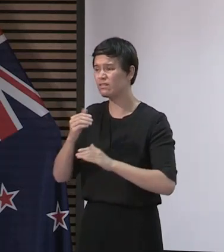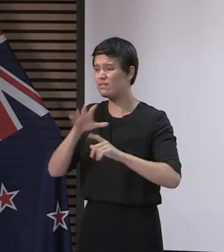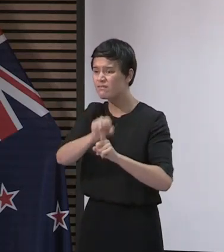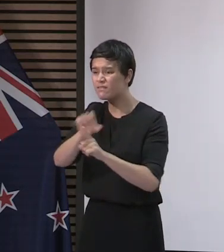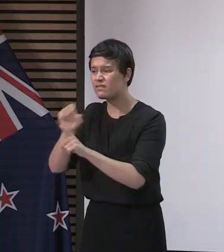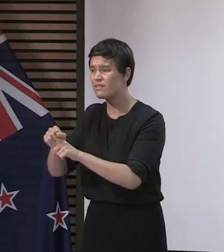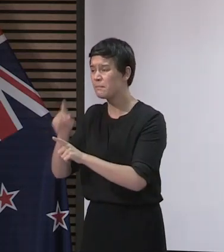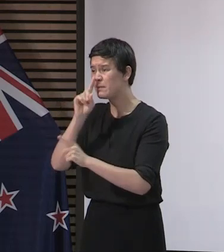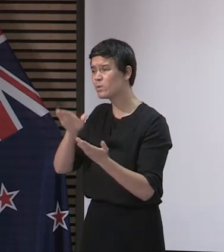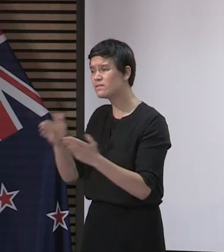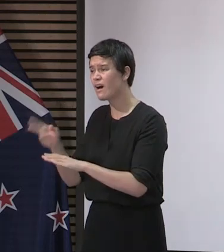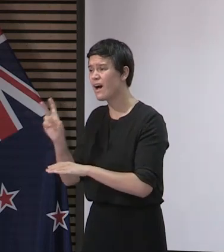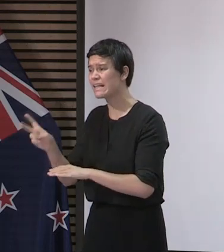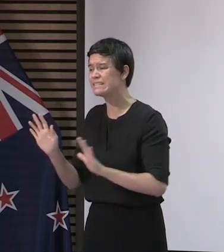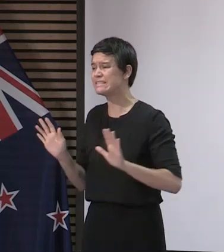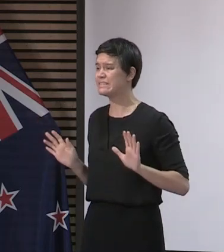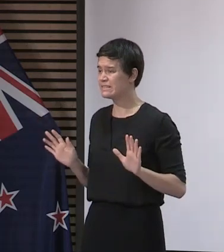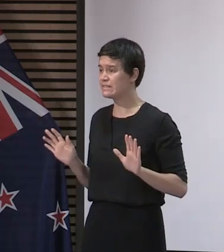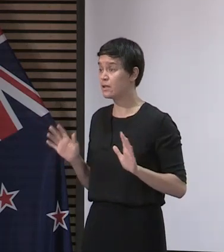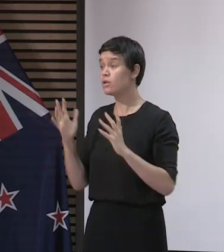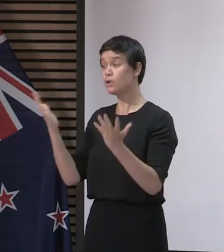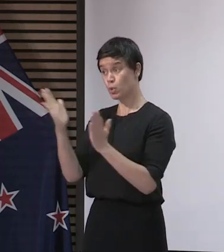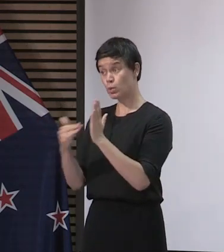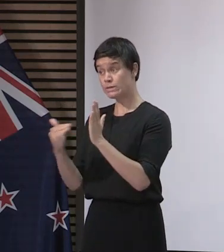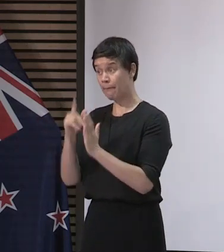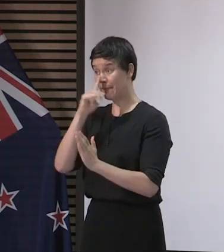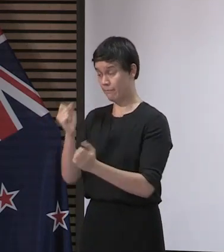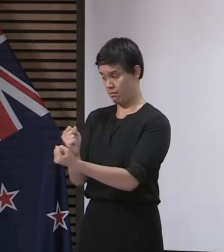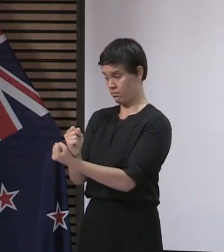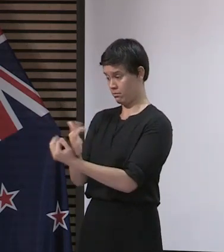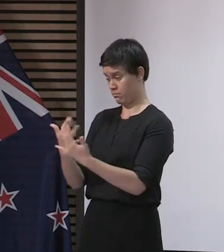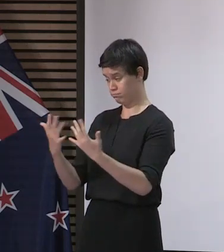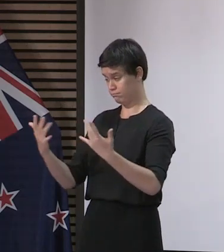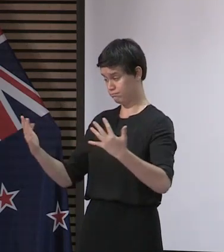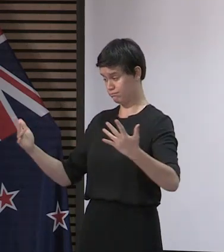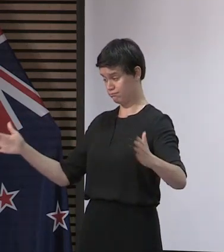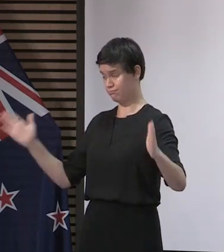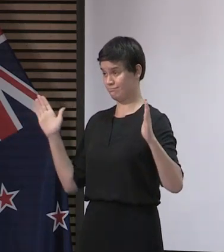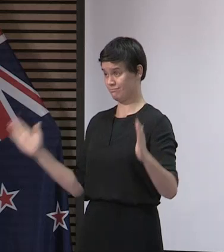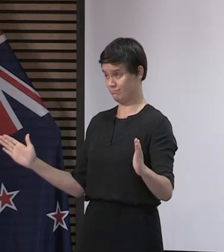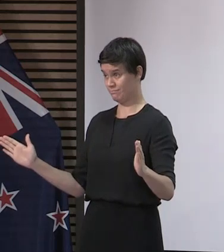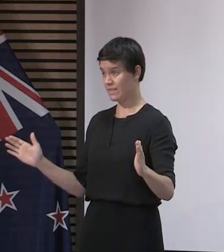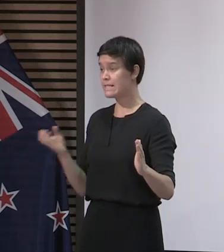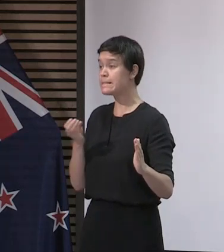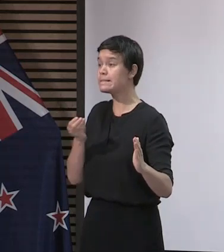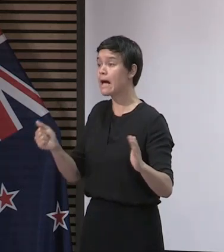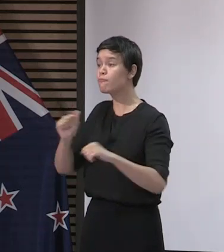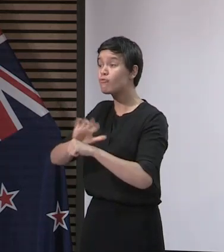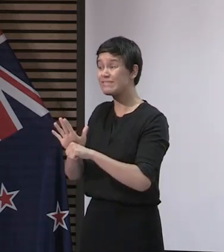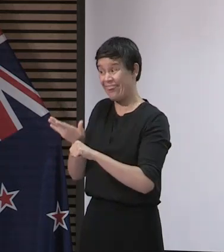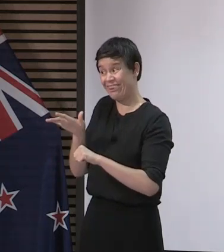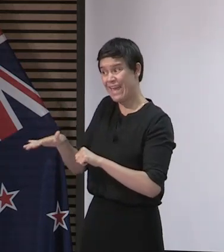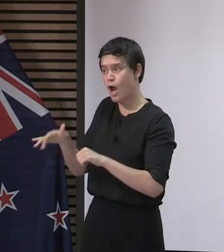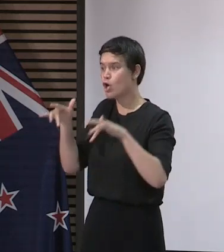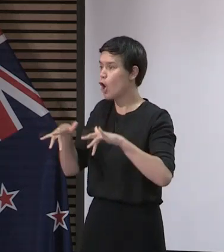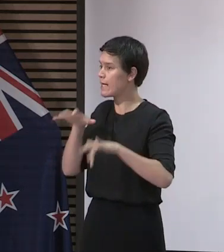hunt down the last few cases of the virus. This is like looking for a needle in a haystack. And we need